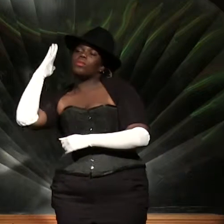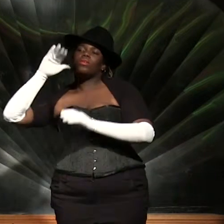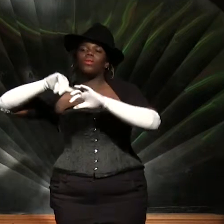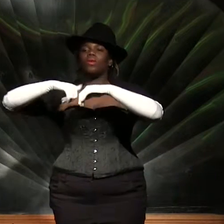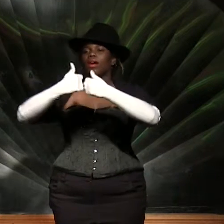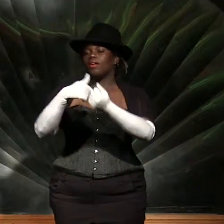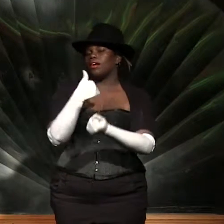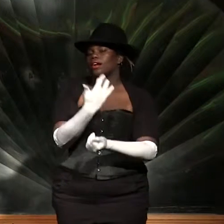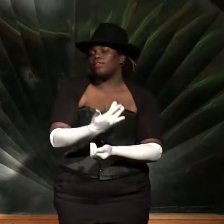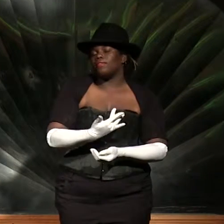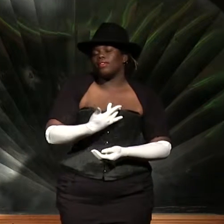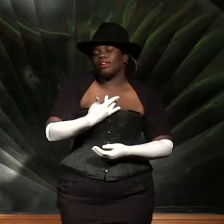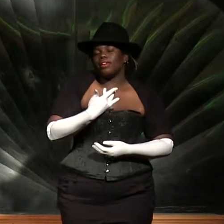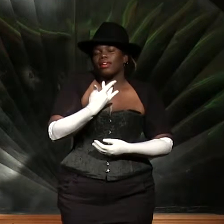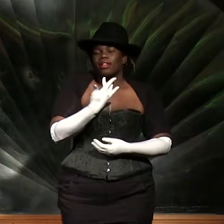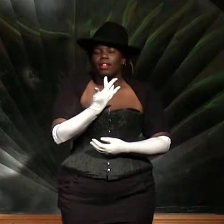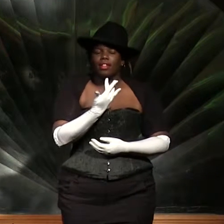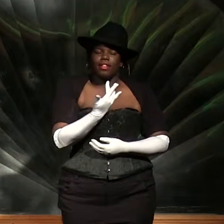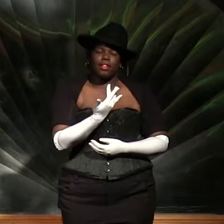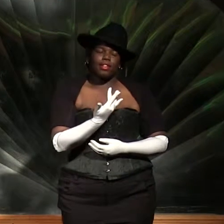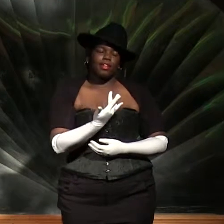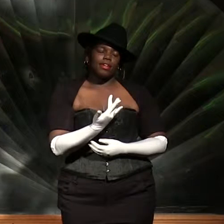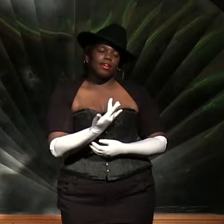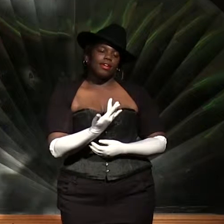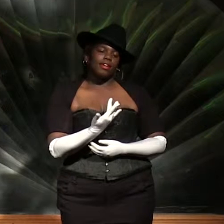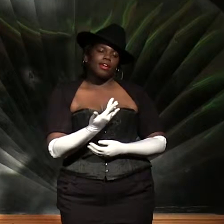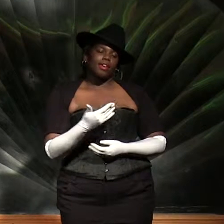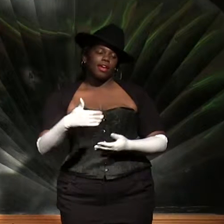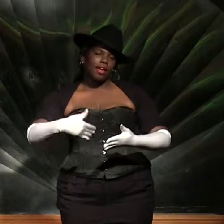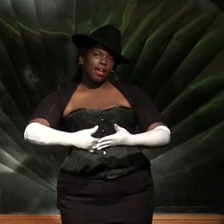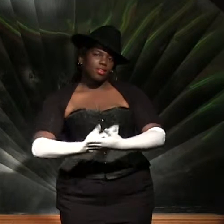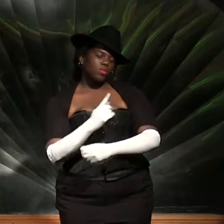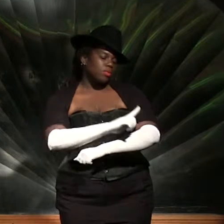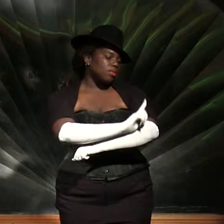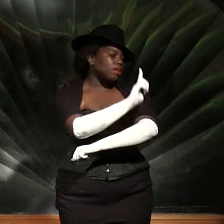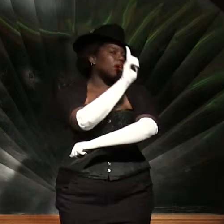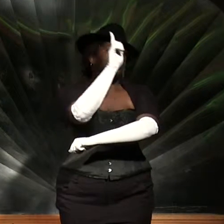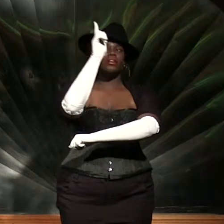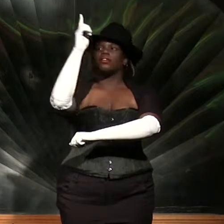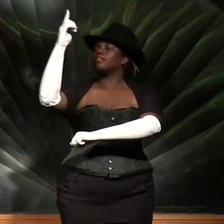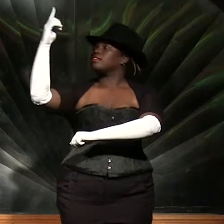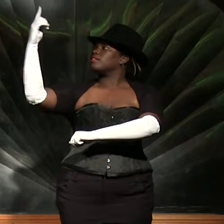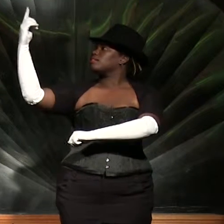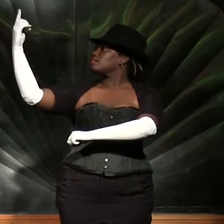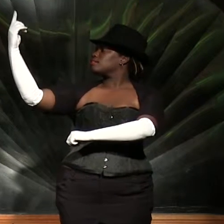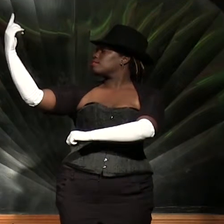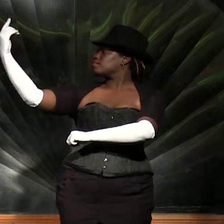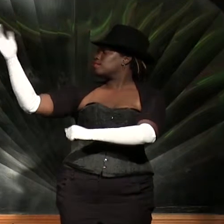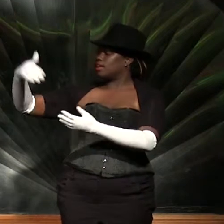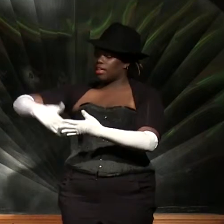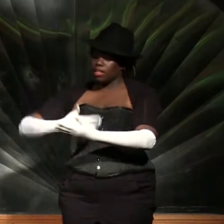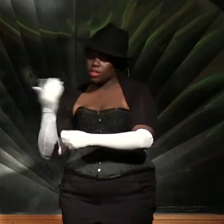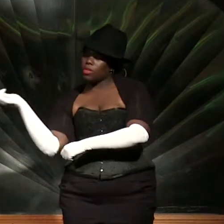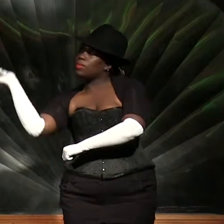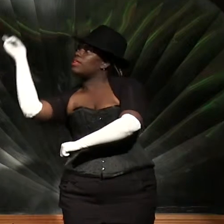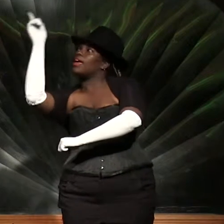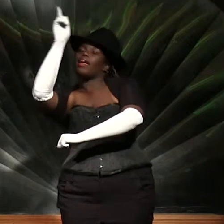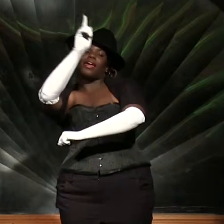you know how I feel It's a new dawn, it's a new day,